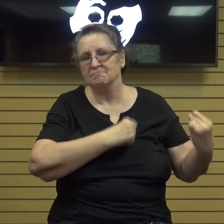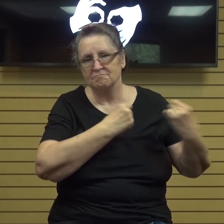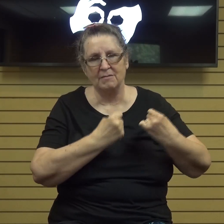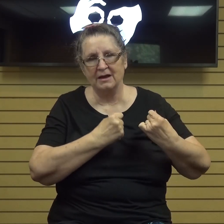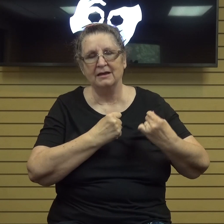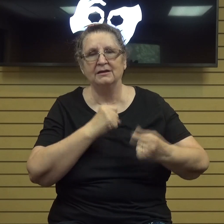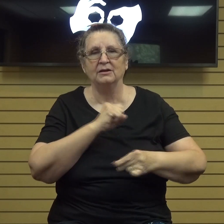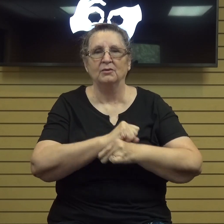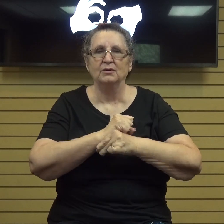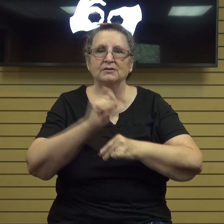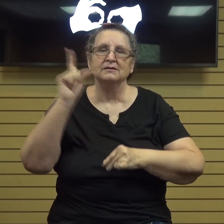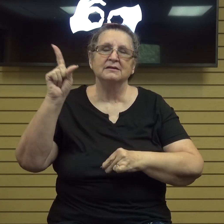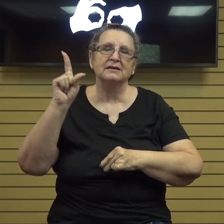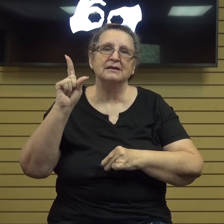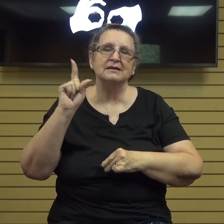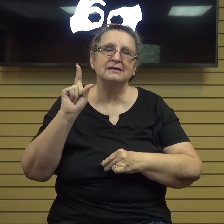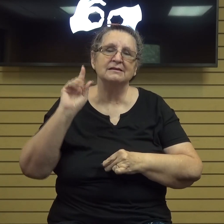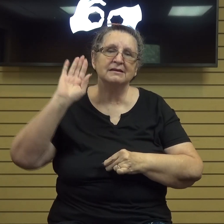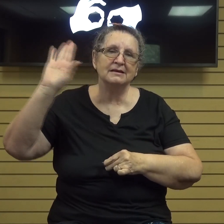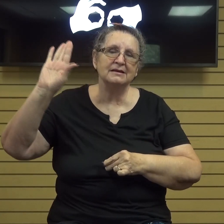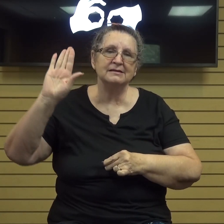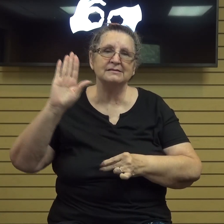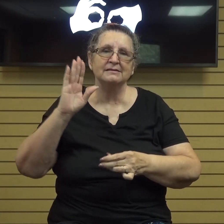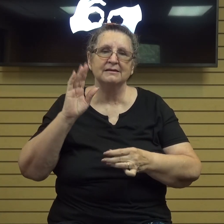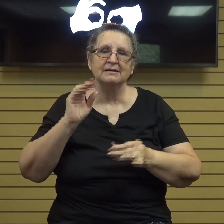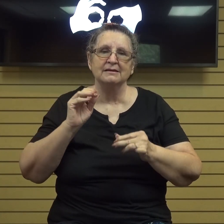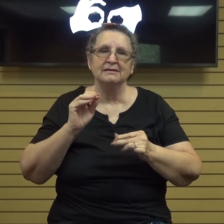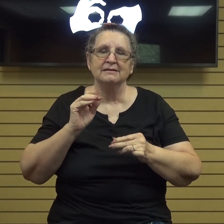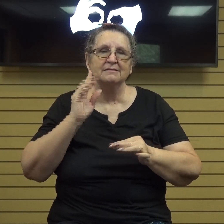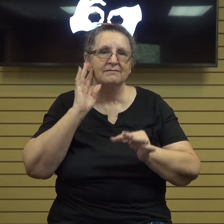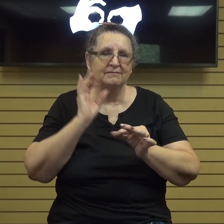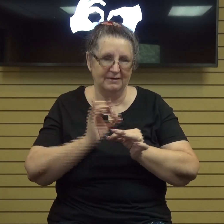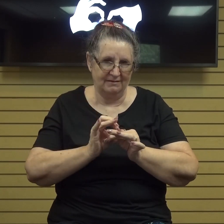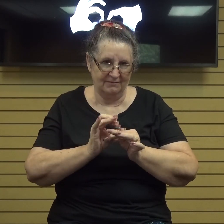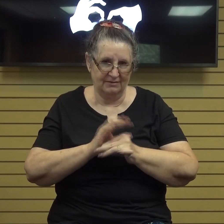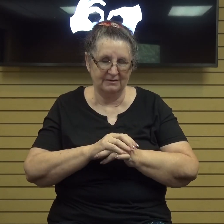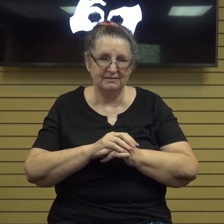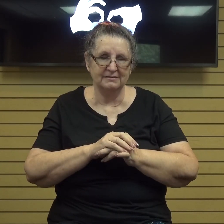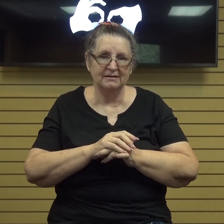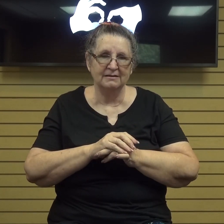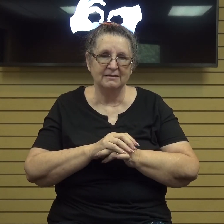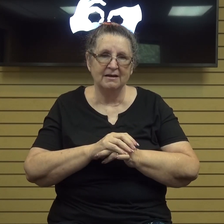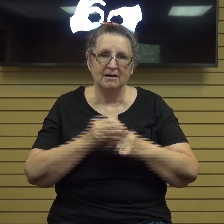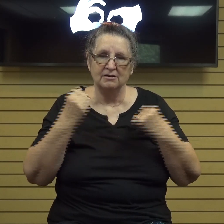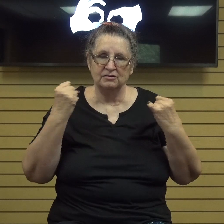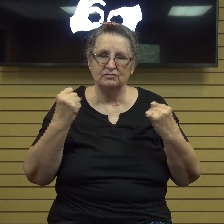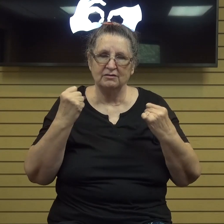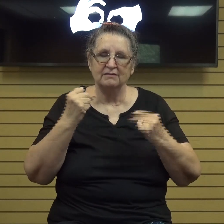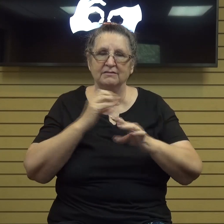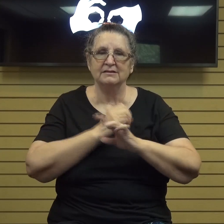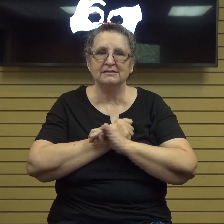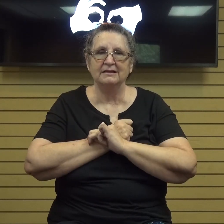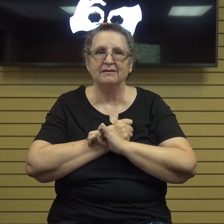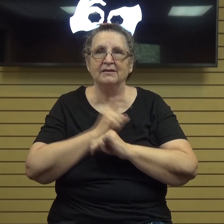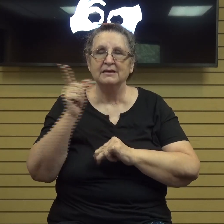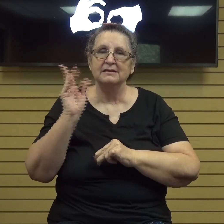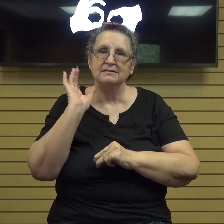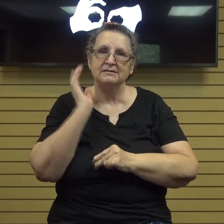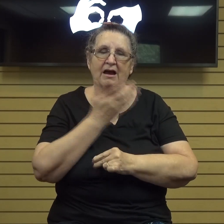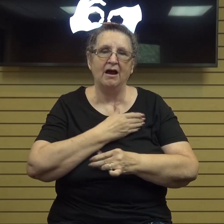faithfulness um we're told here of his steadfast love um he's our fortress our steadfast love when we sing praises it reminds